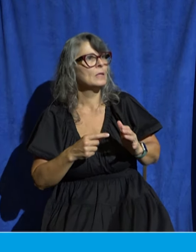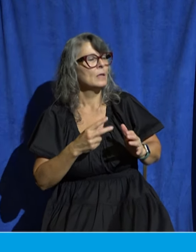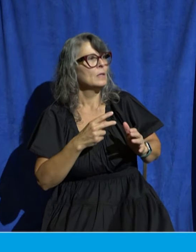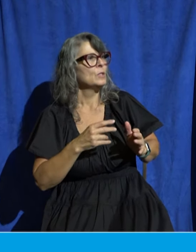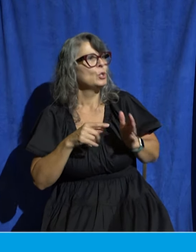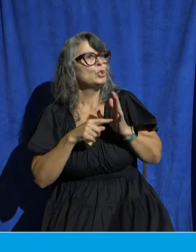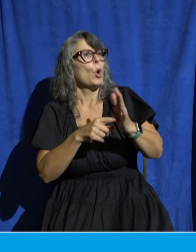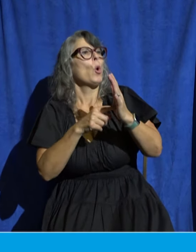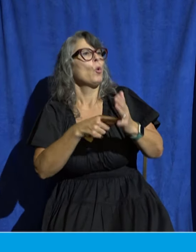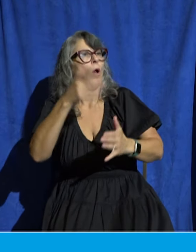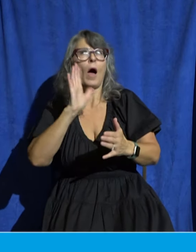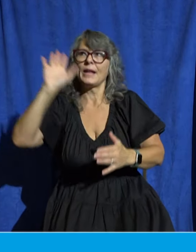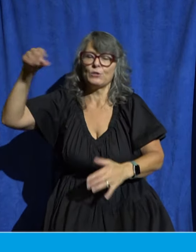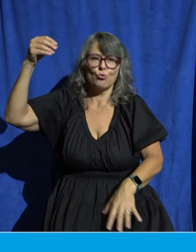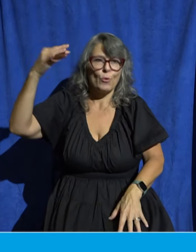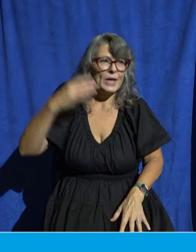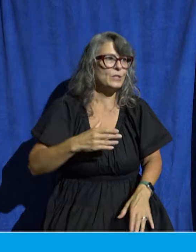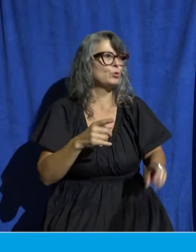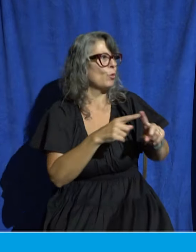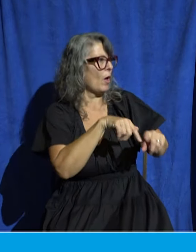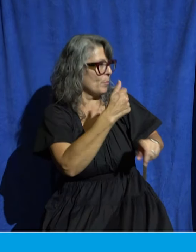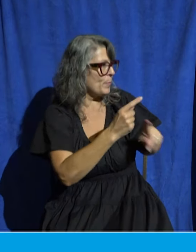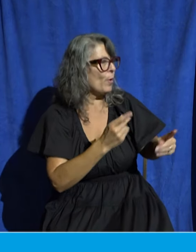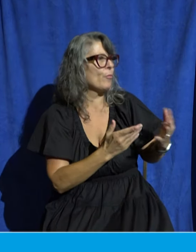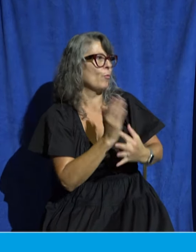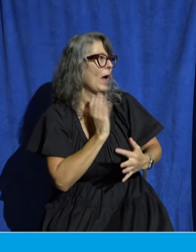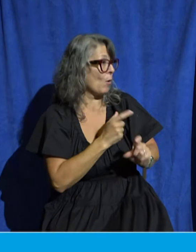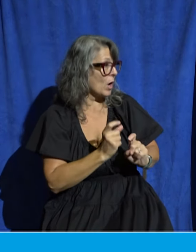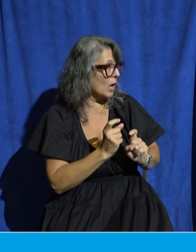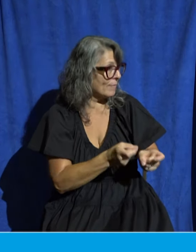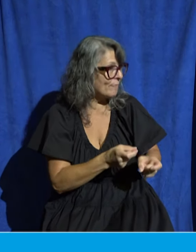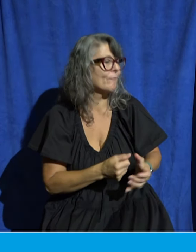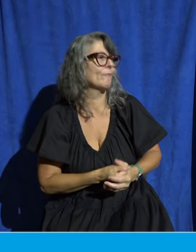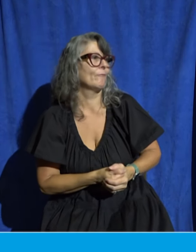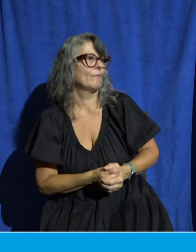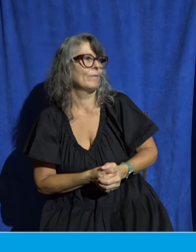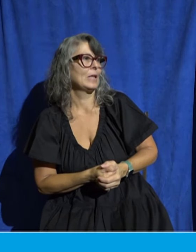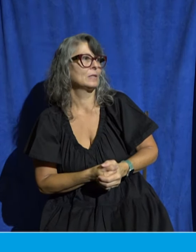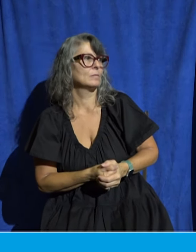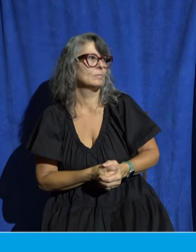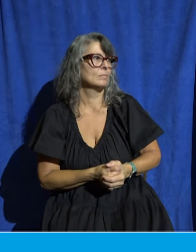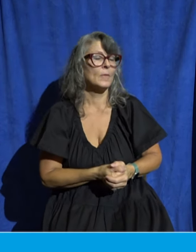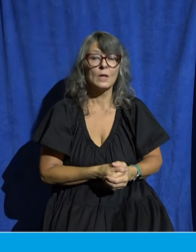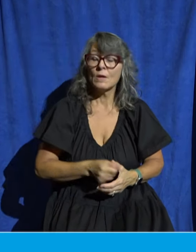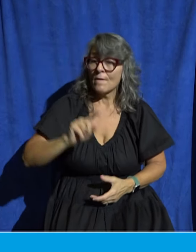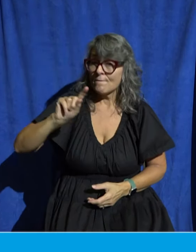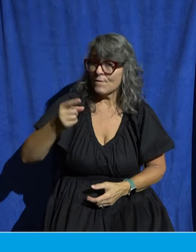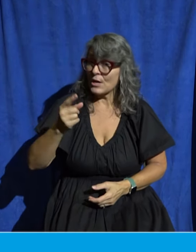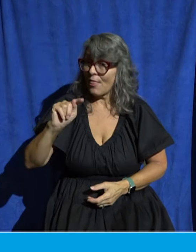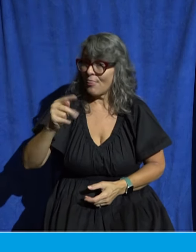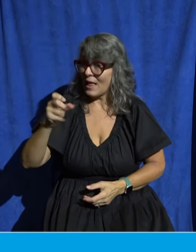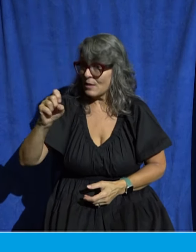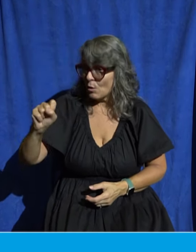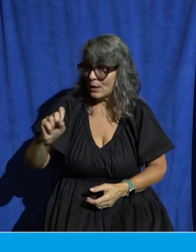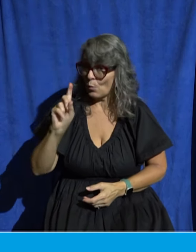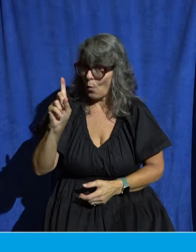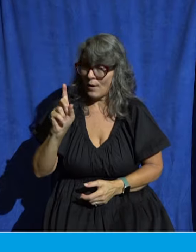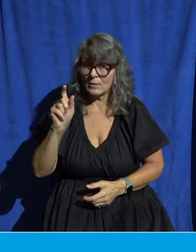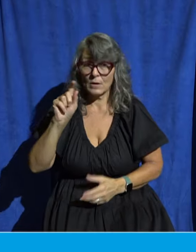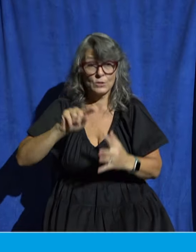affirms God's grace in the believers in the church in Thessalonica you don't have to turn there it'll be on the screen but 1 Thessalonians 1 starting in verse 2 Paul says this about this church